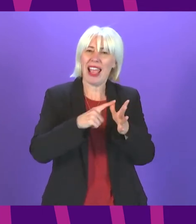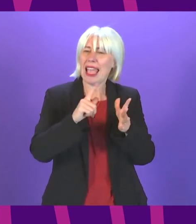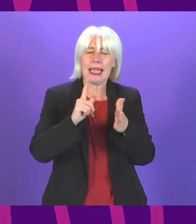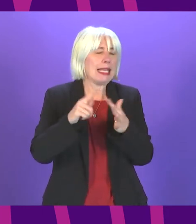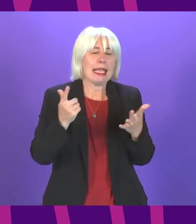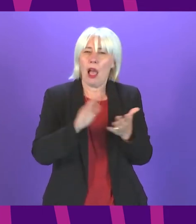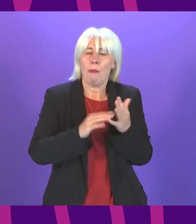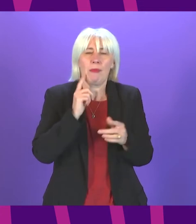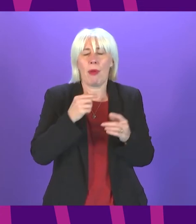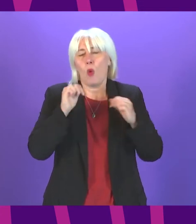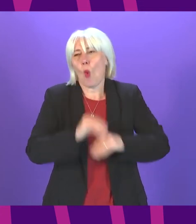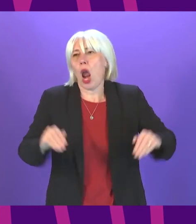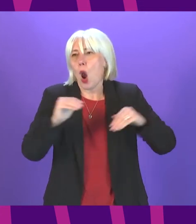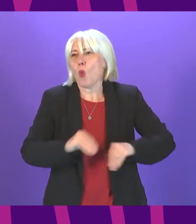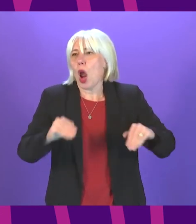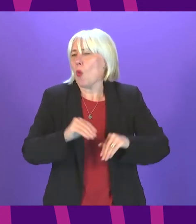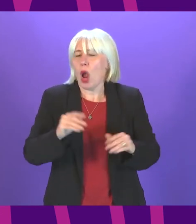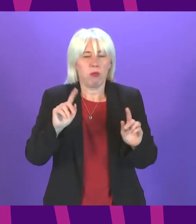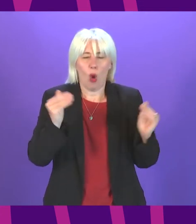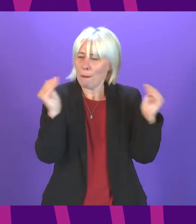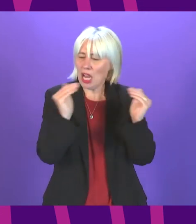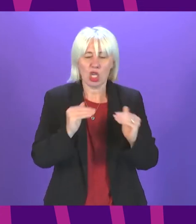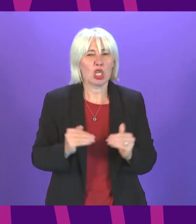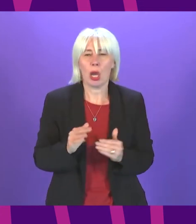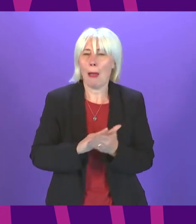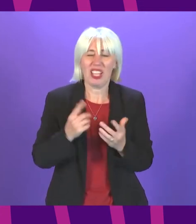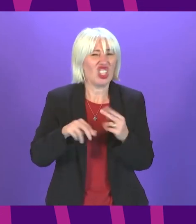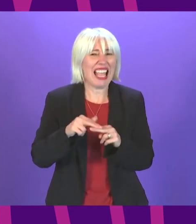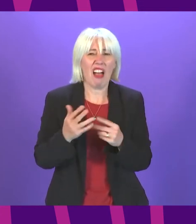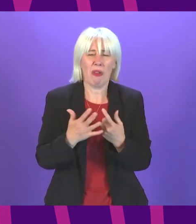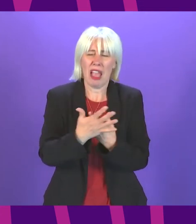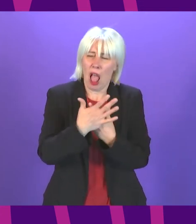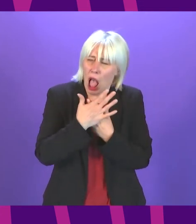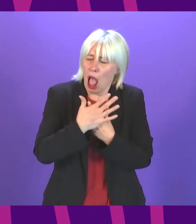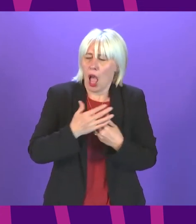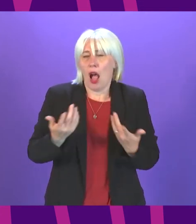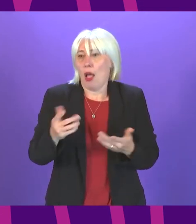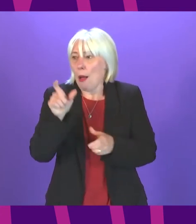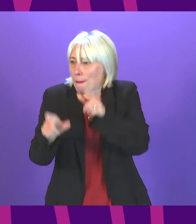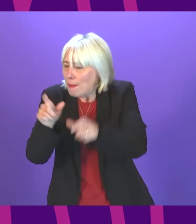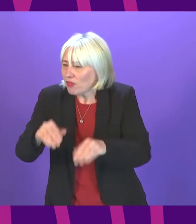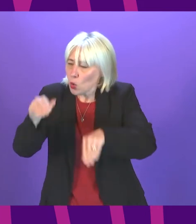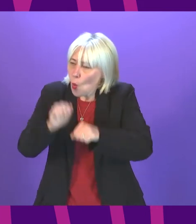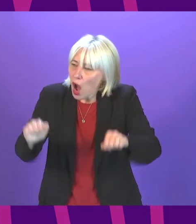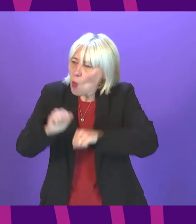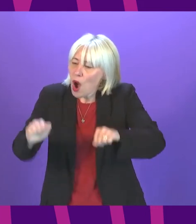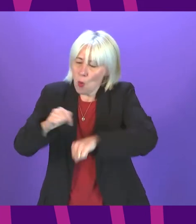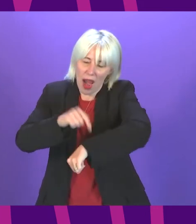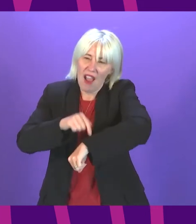this means more Scots with nursing and medical staff pushed to the limit are being forced to wait longer for emergency care